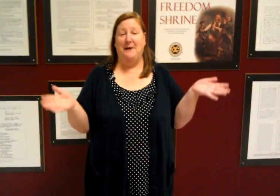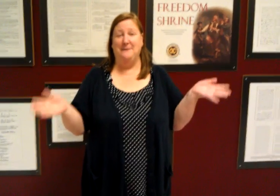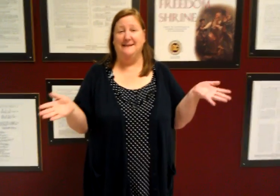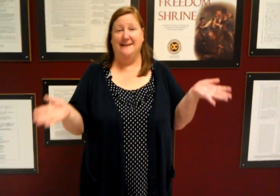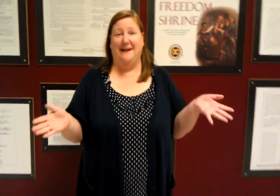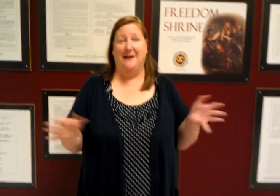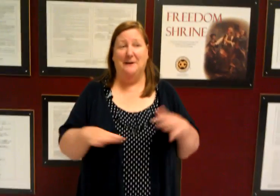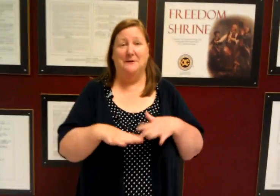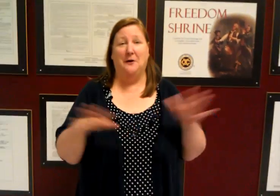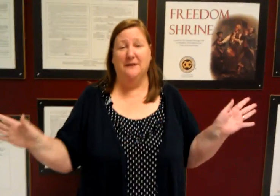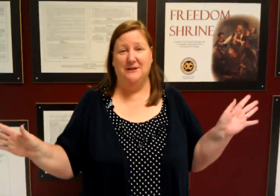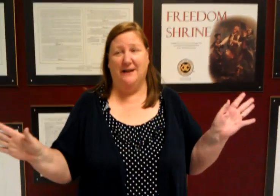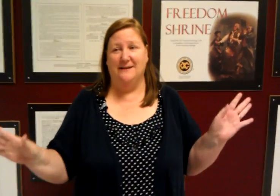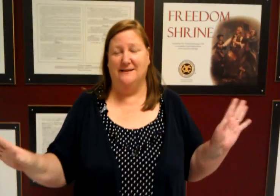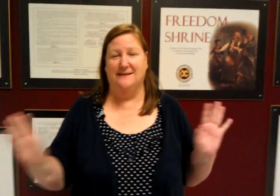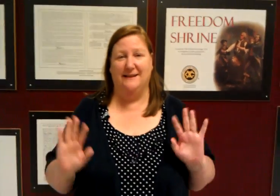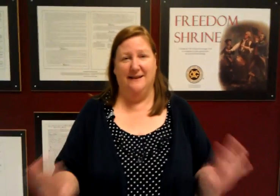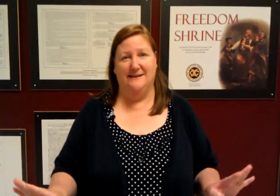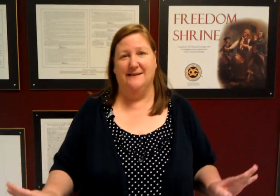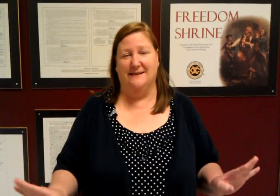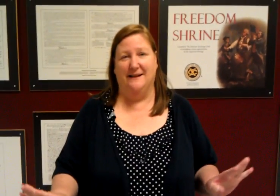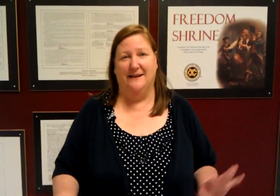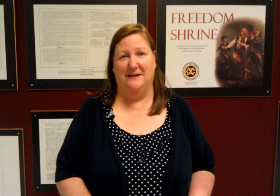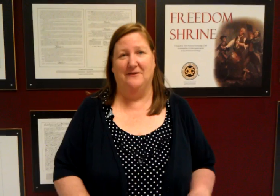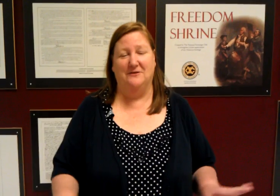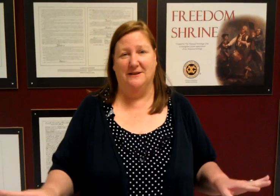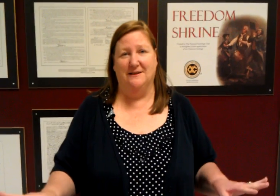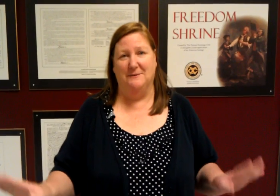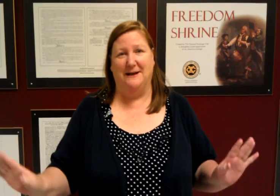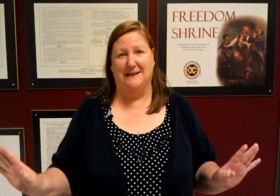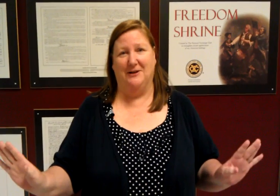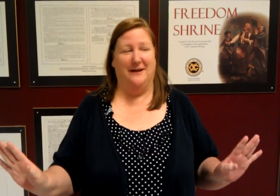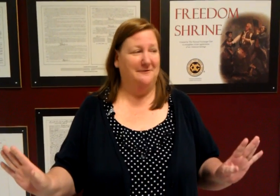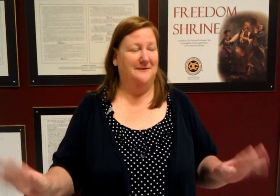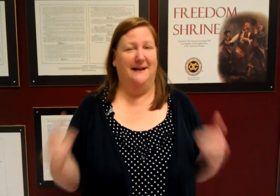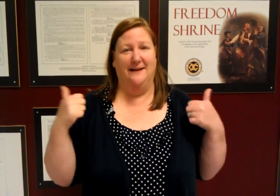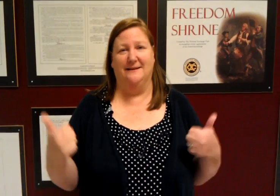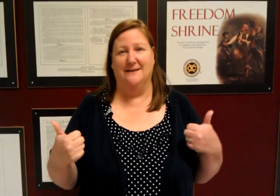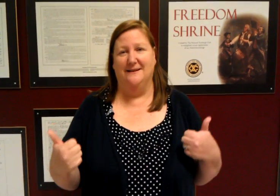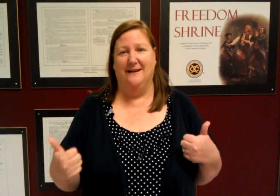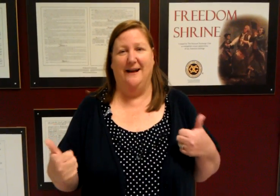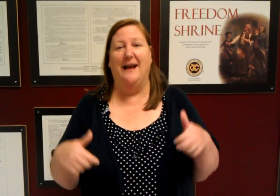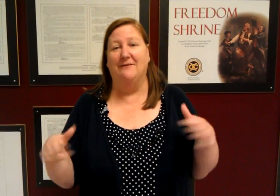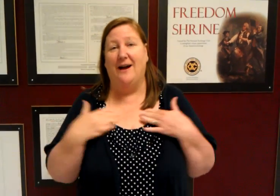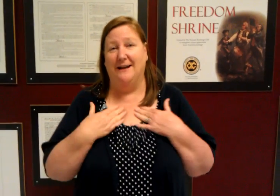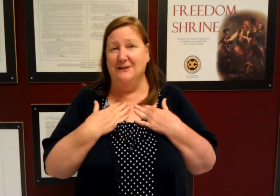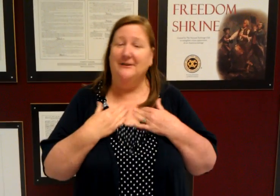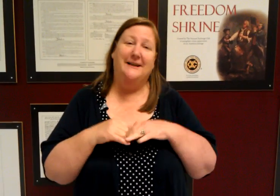happy to say I am totally jazzed this is the easiest diet I have ever done in my entire life and if I can do it